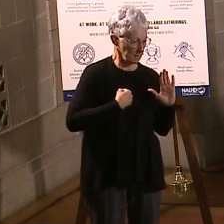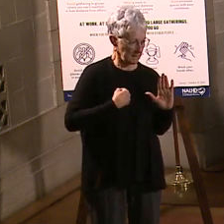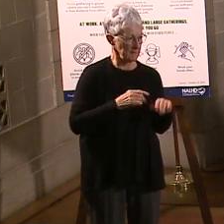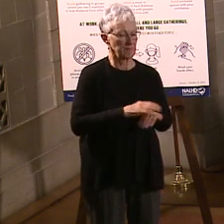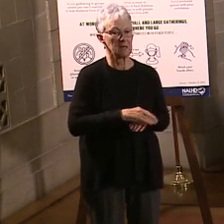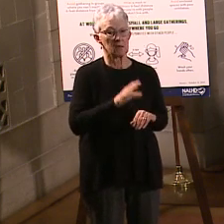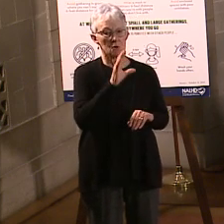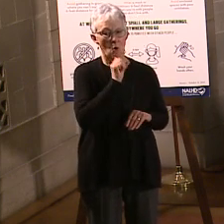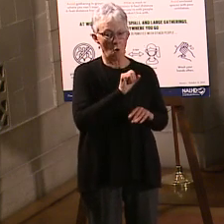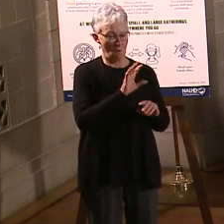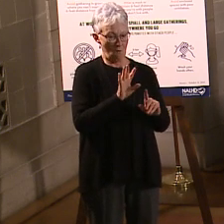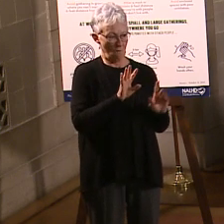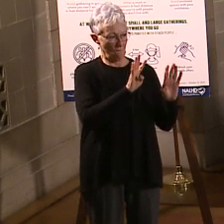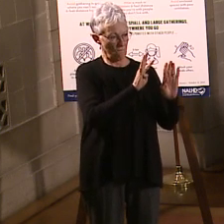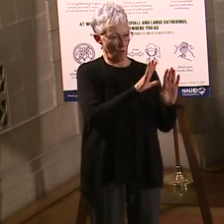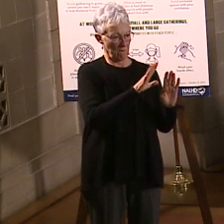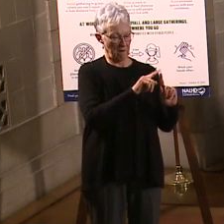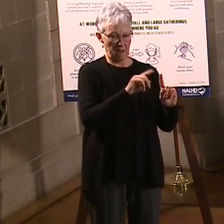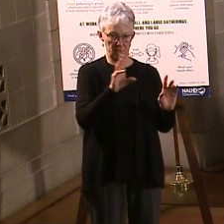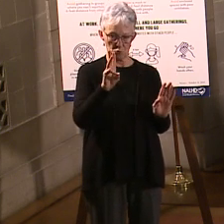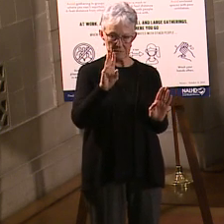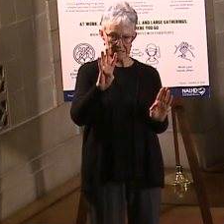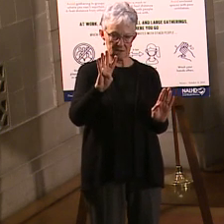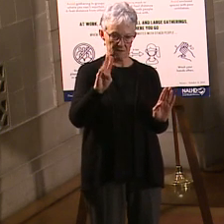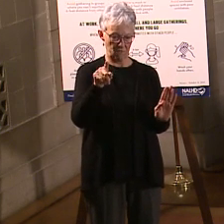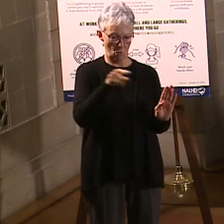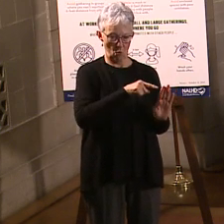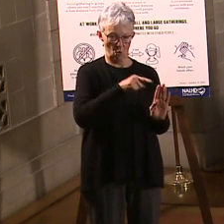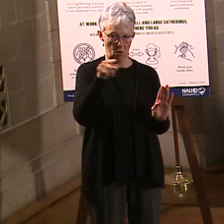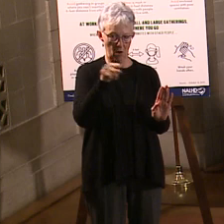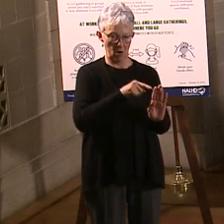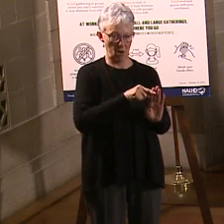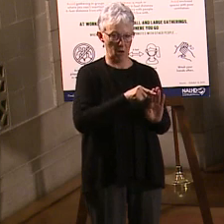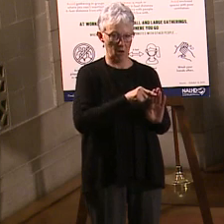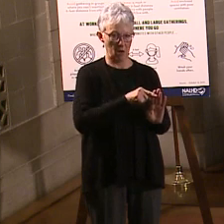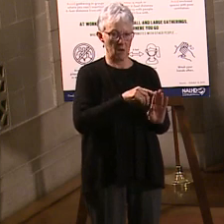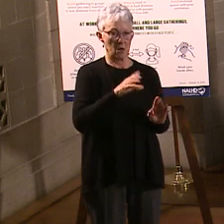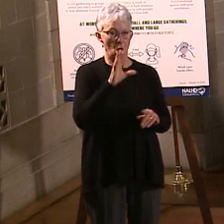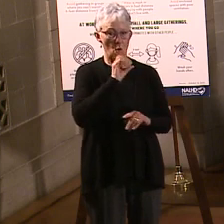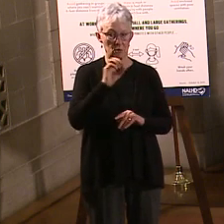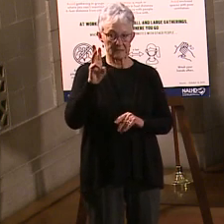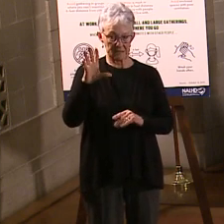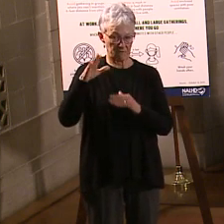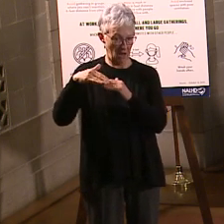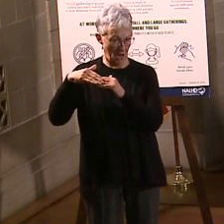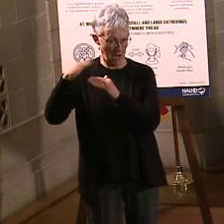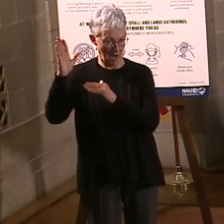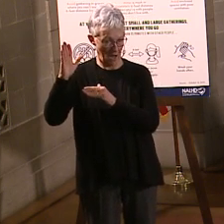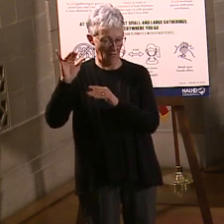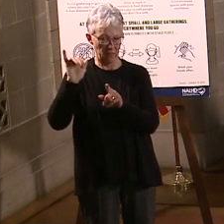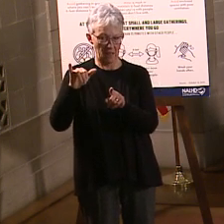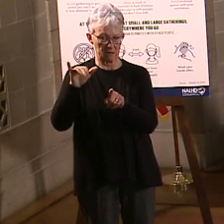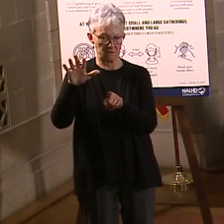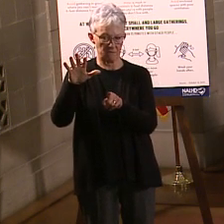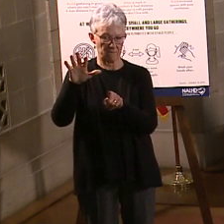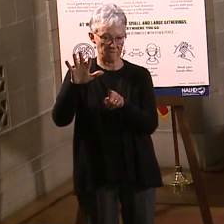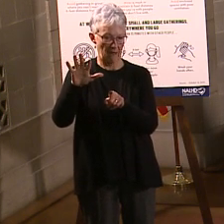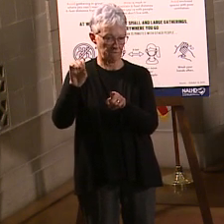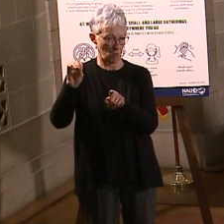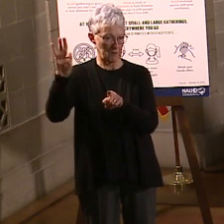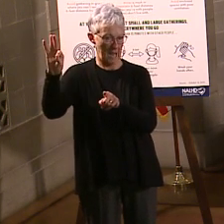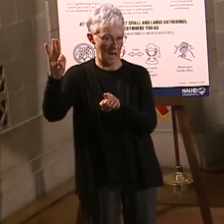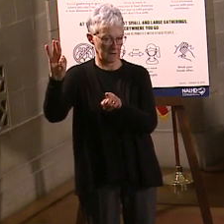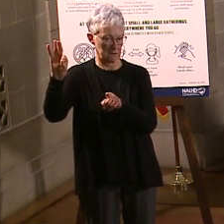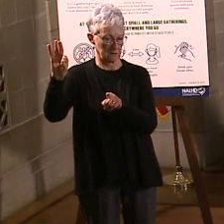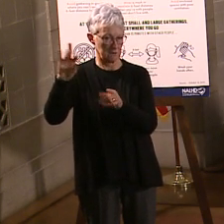45 to 64 was 56. And if you were 65 years and older, that was 509, almost 10